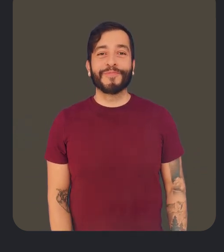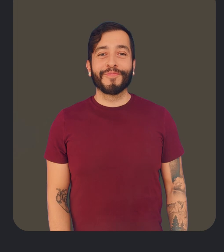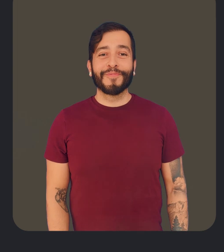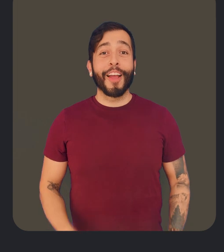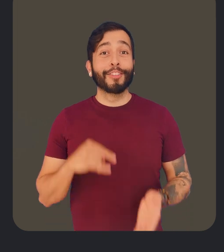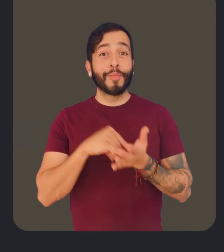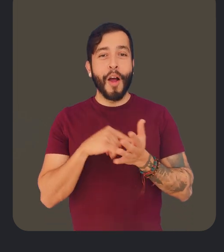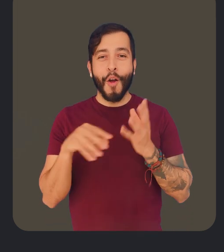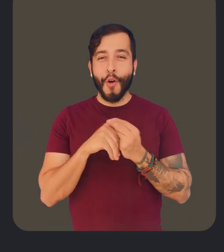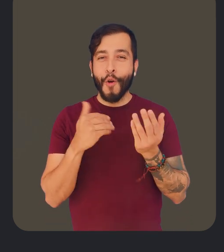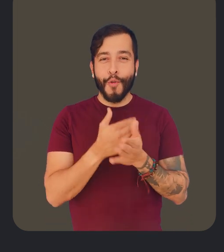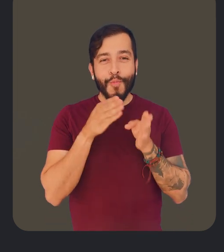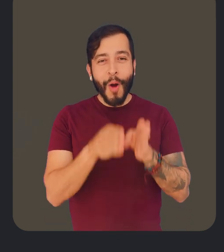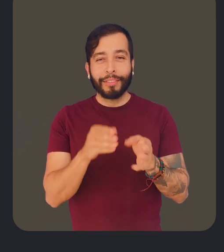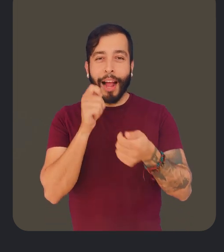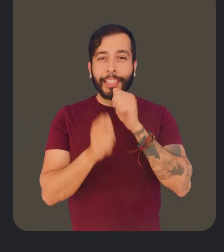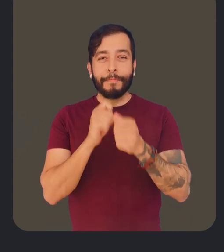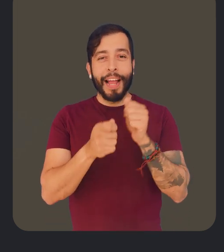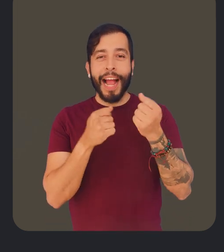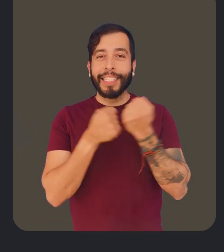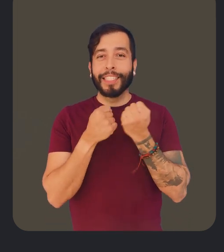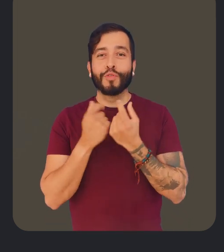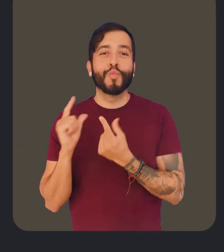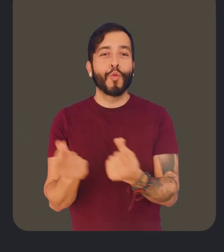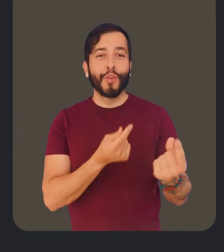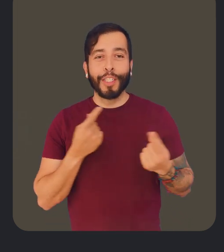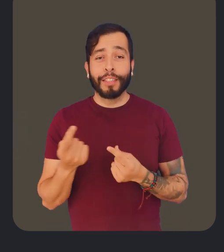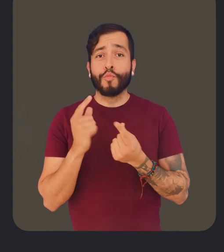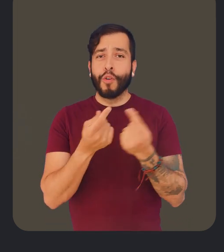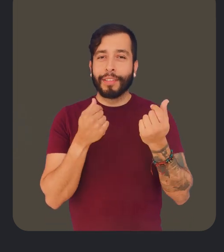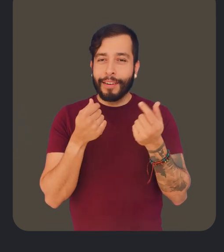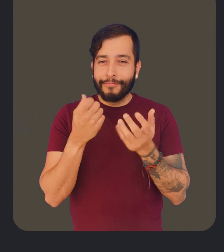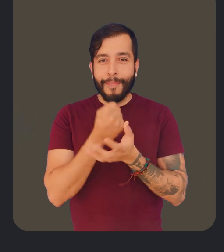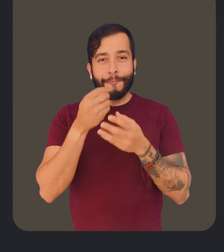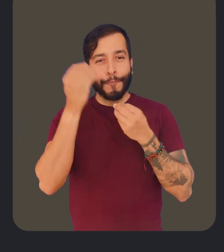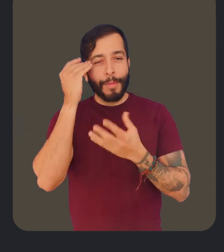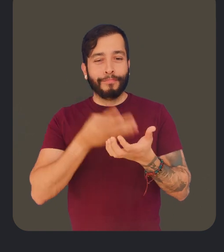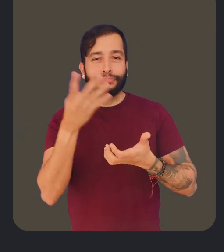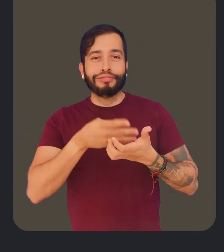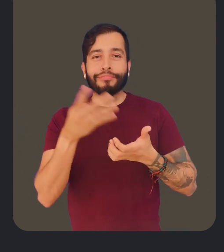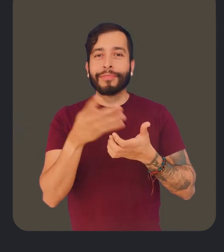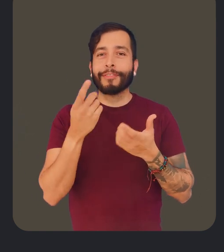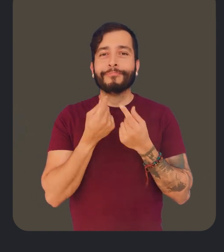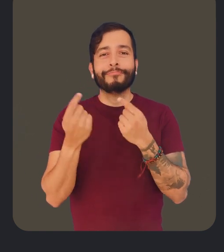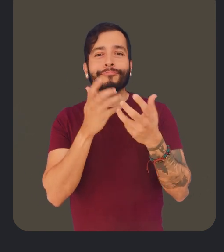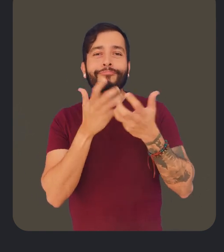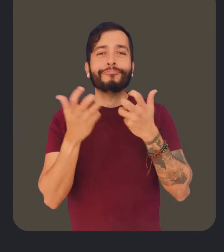On Android, we've added a new way to customize assistant routines. Routines help you access information and customize your daily tasks